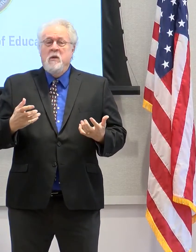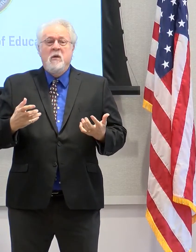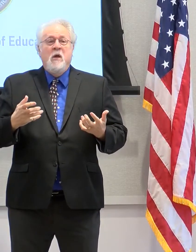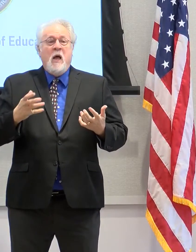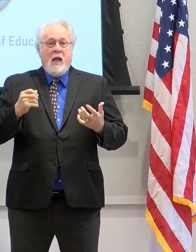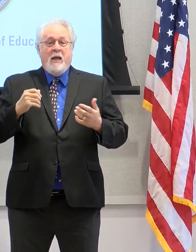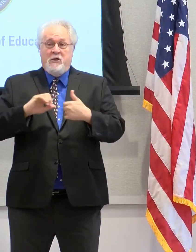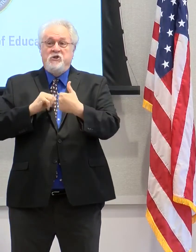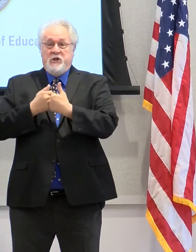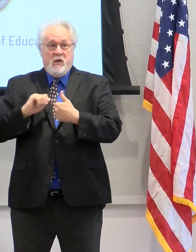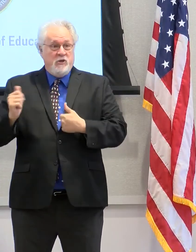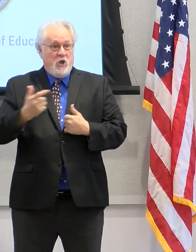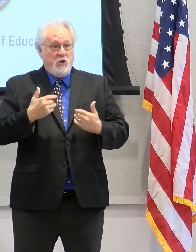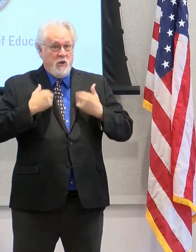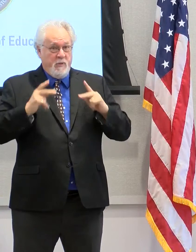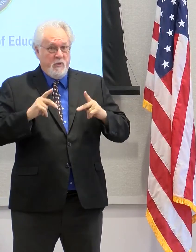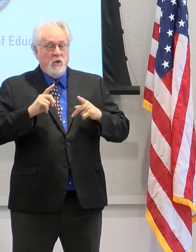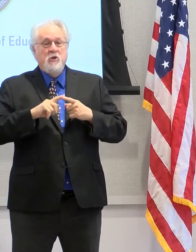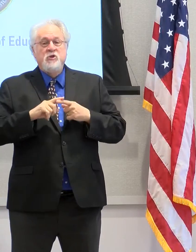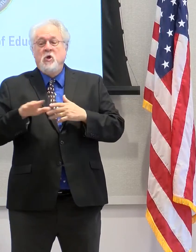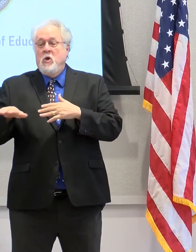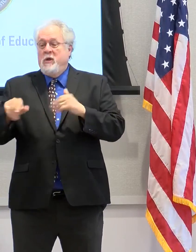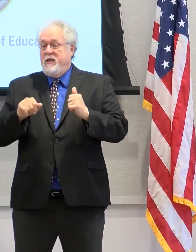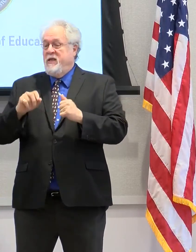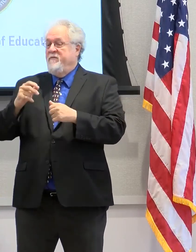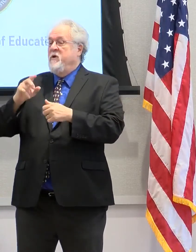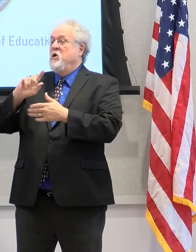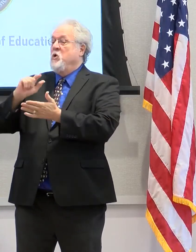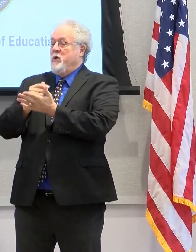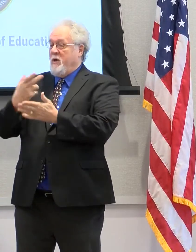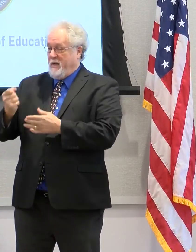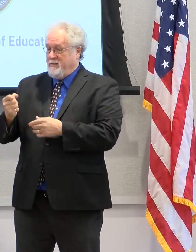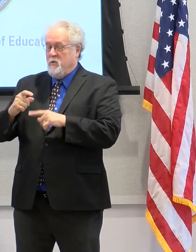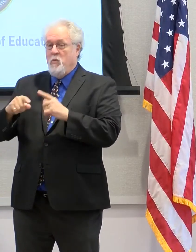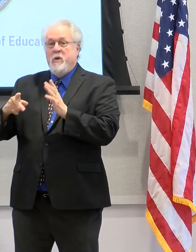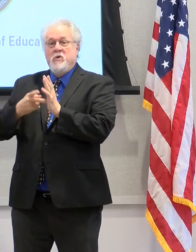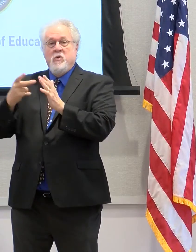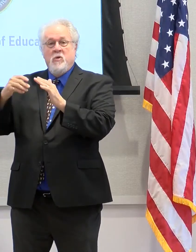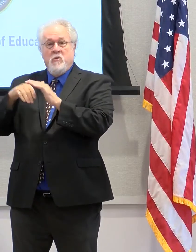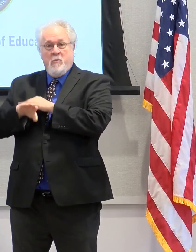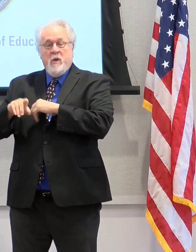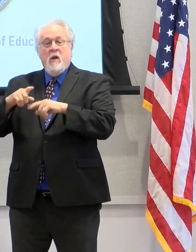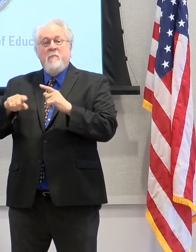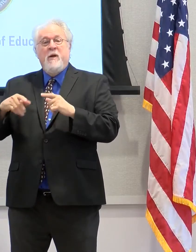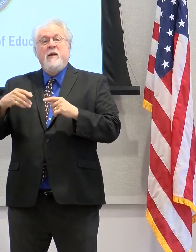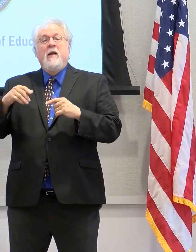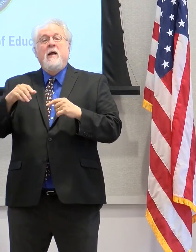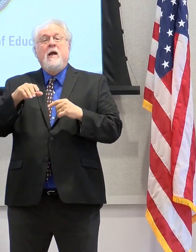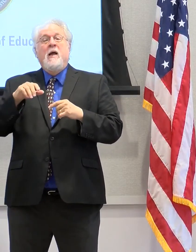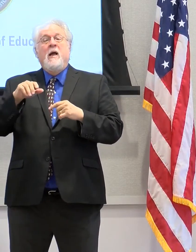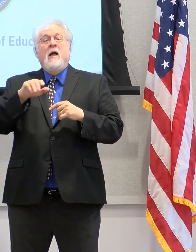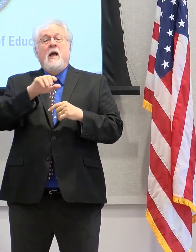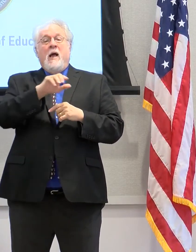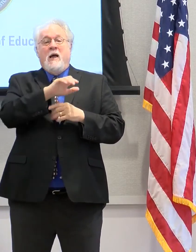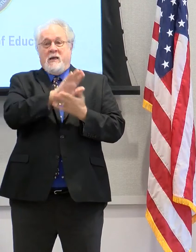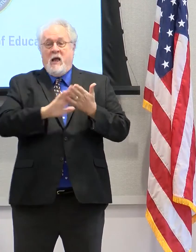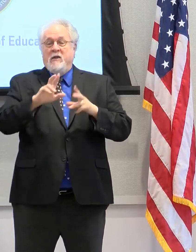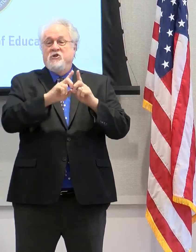all our young people and families, should leave with not just due to our open credit, but a college degree.